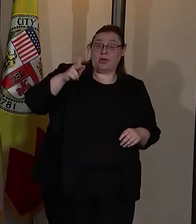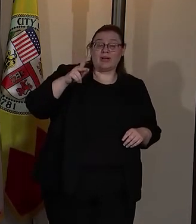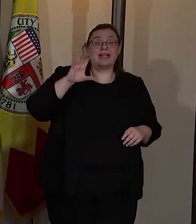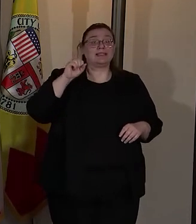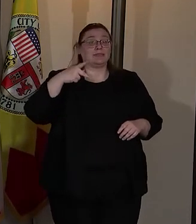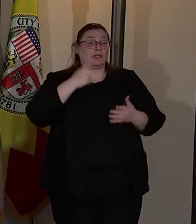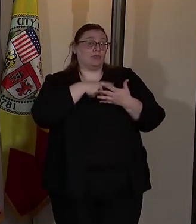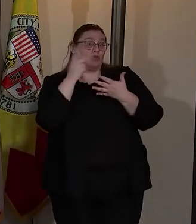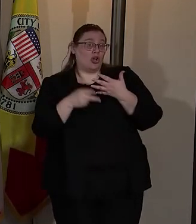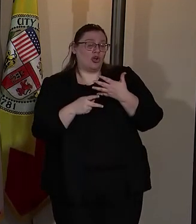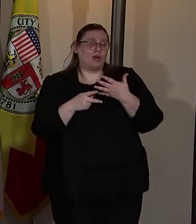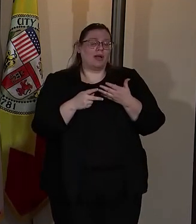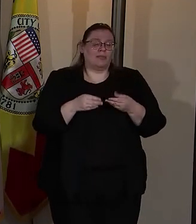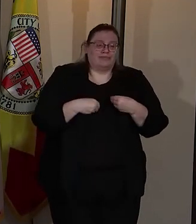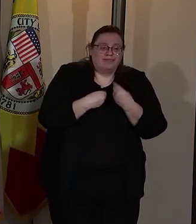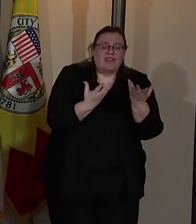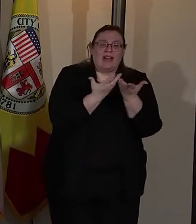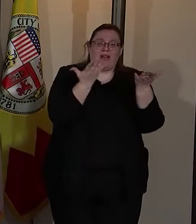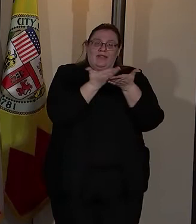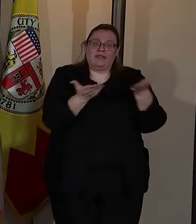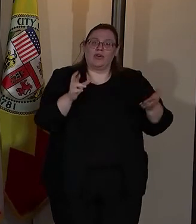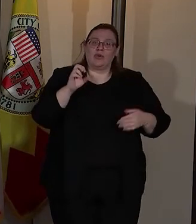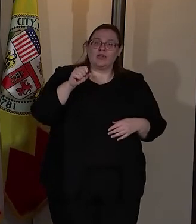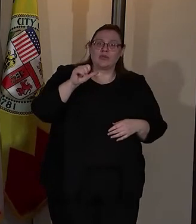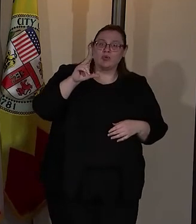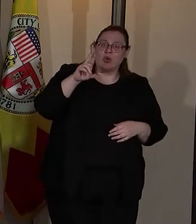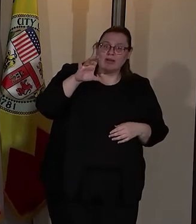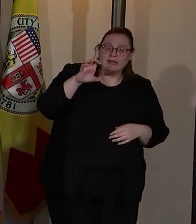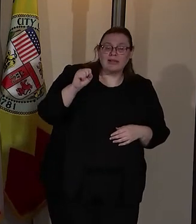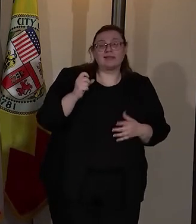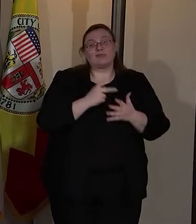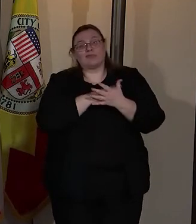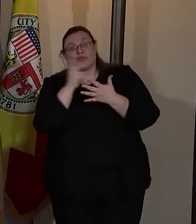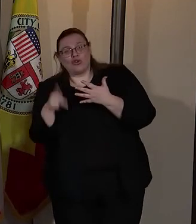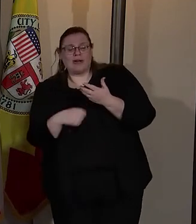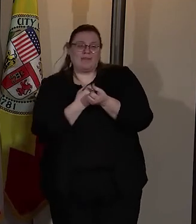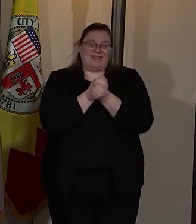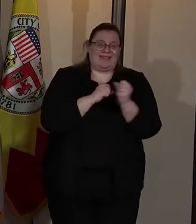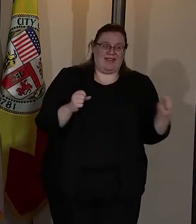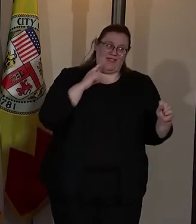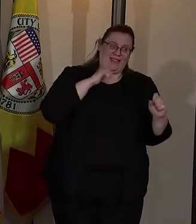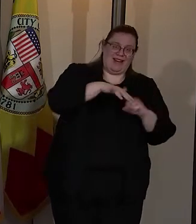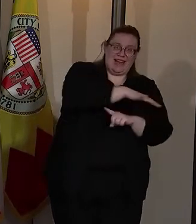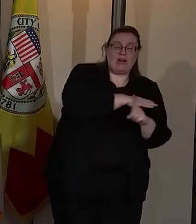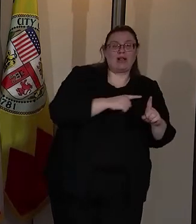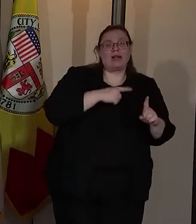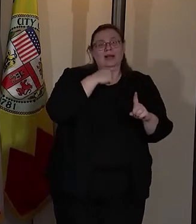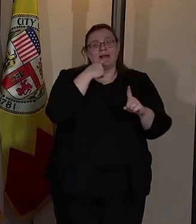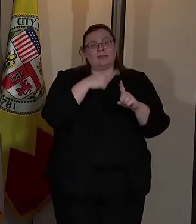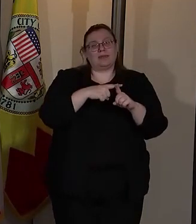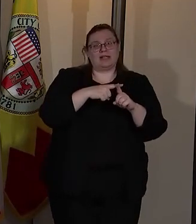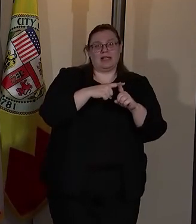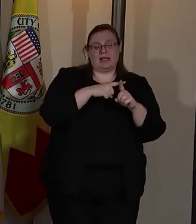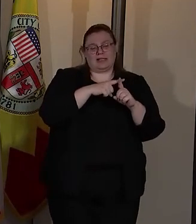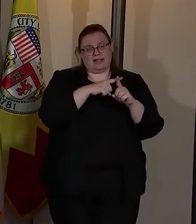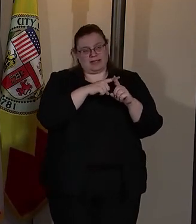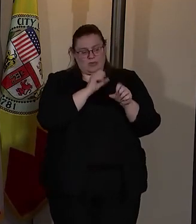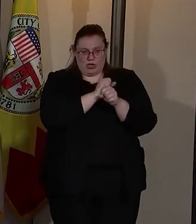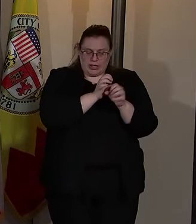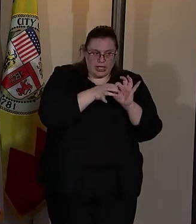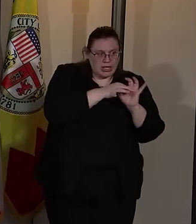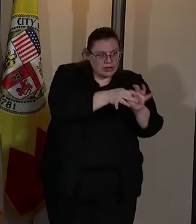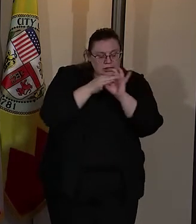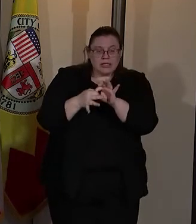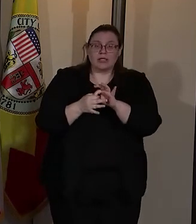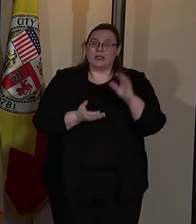program brought much-needed resources and programming and safety to the area, as well as strengthening ties and working together to reduce